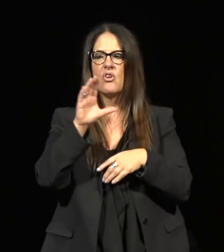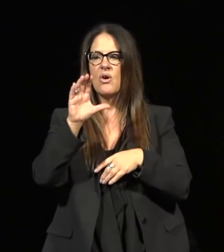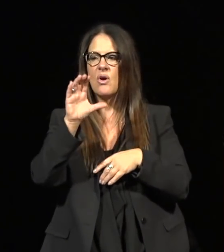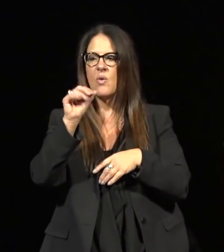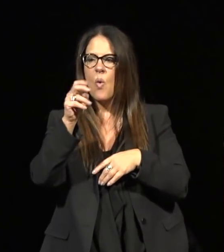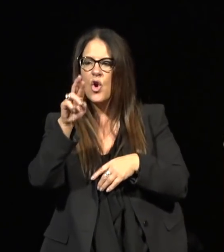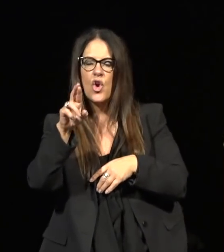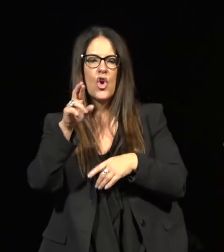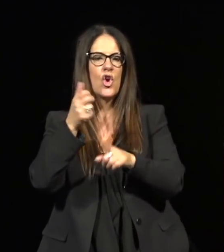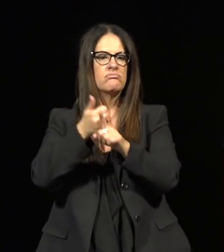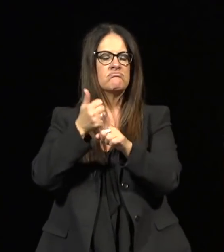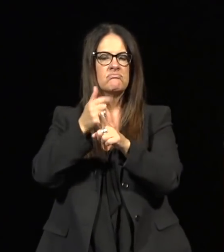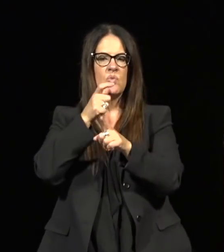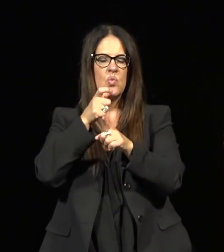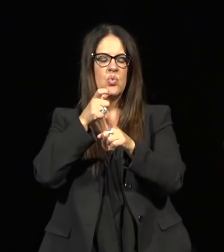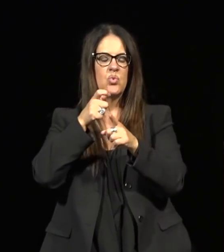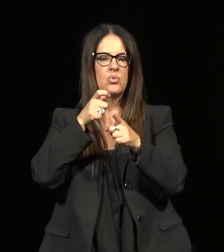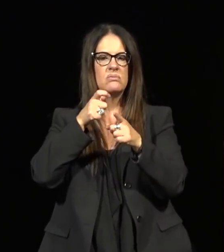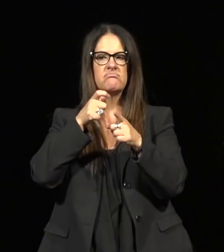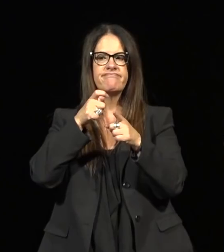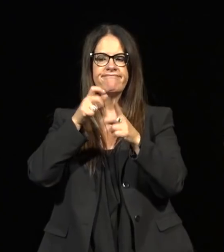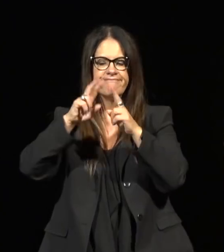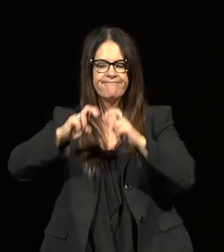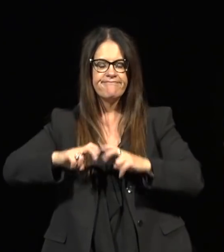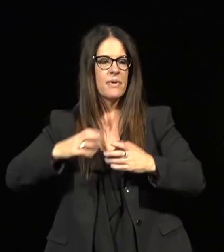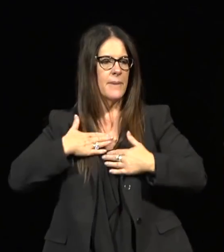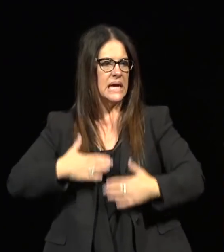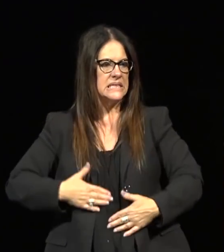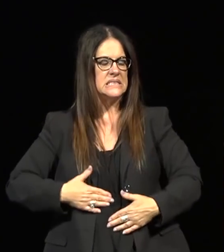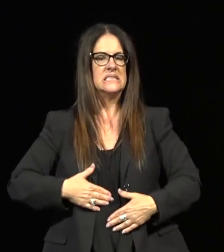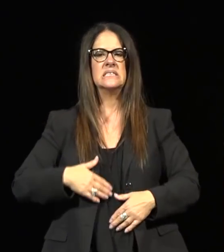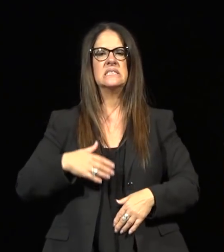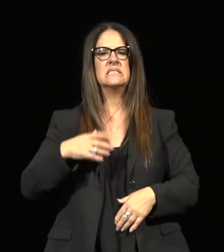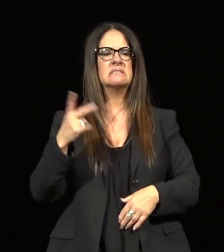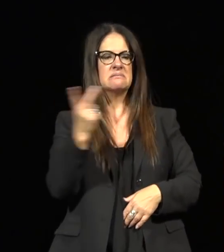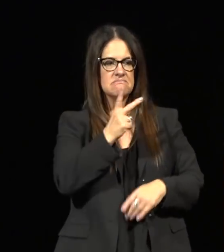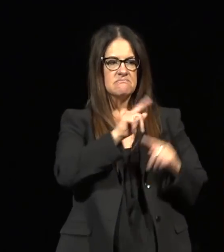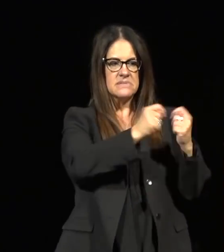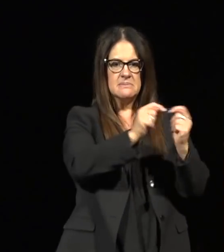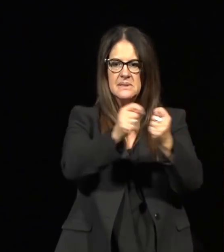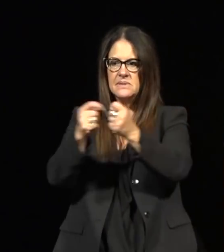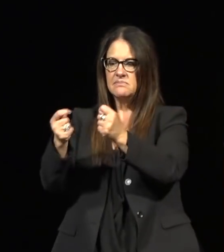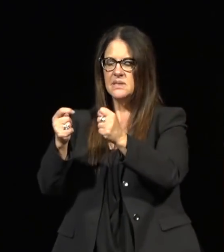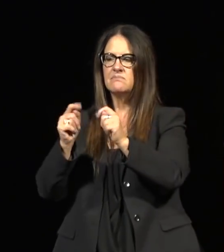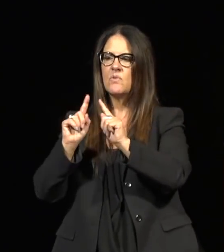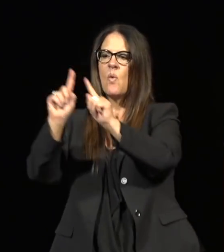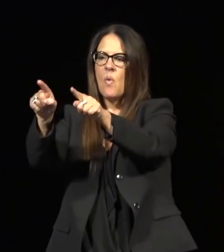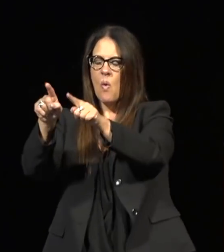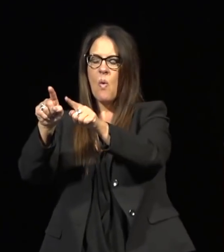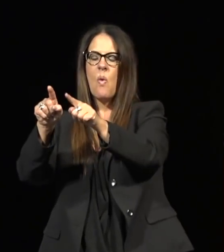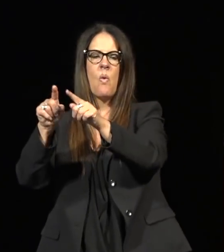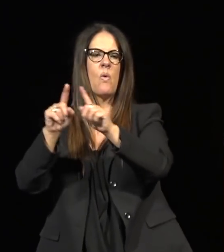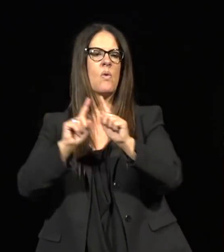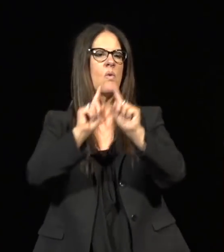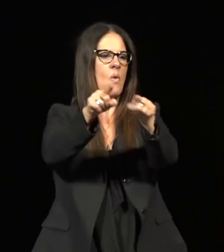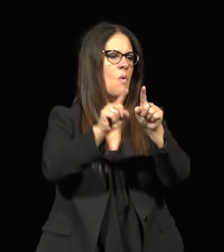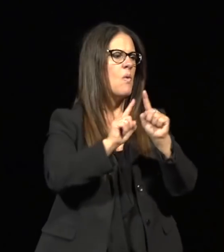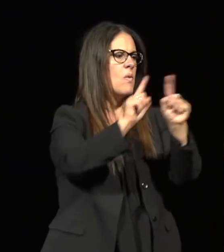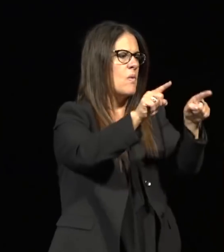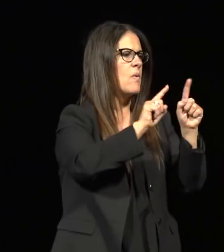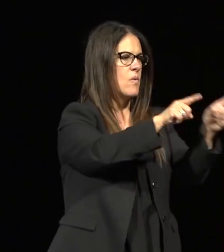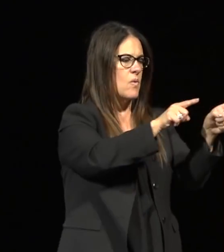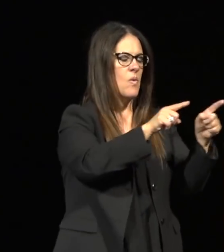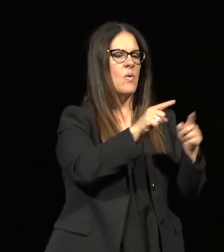throughout the state have come in to help us. We're going to locations where we have been told that there is potentially